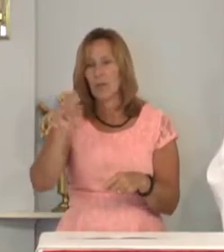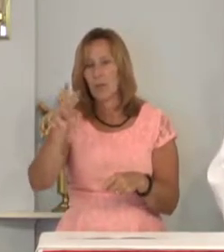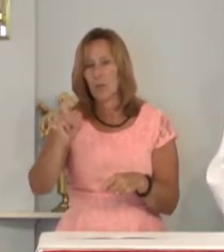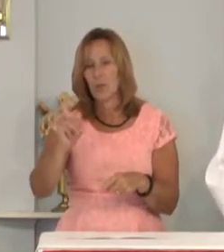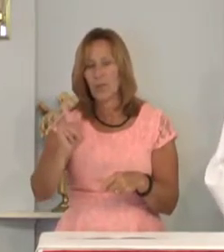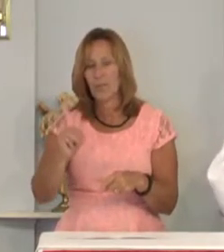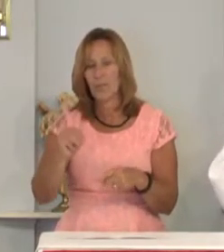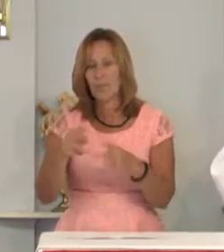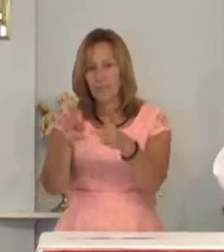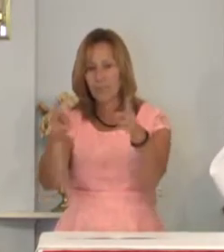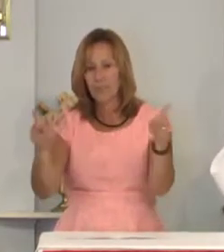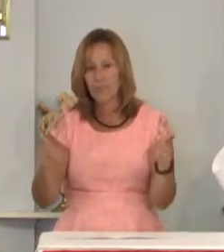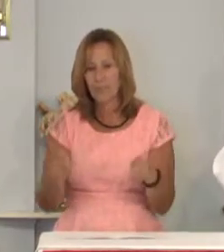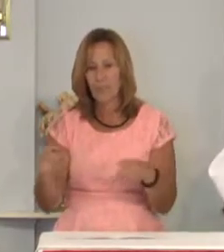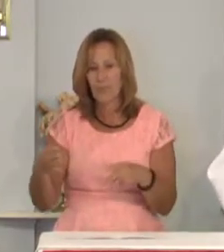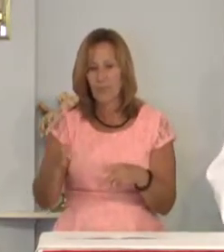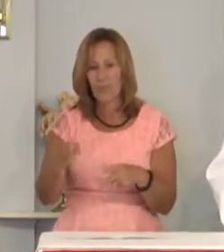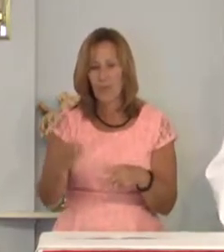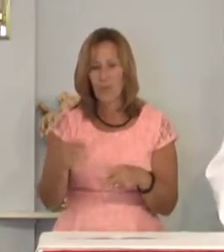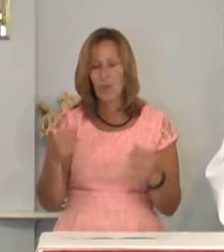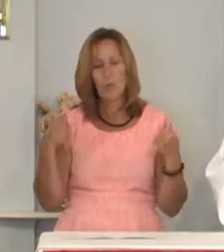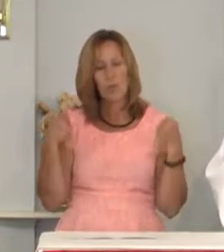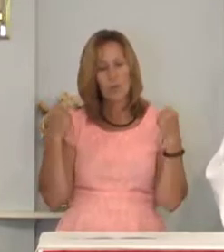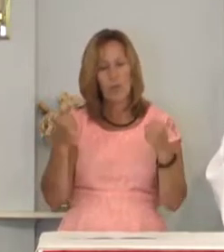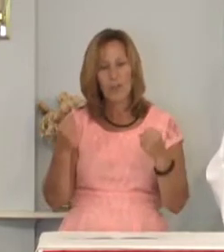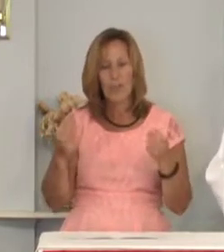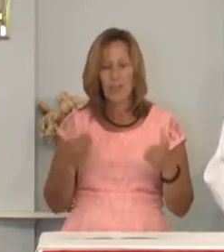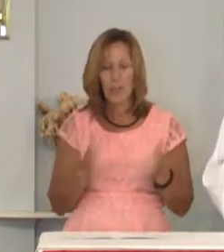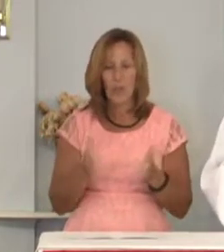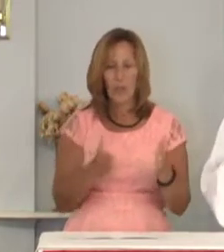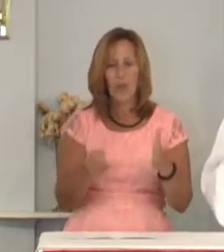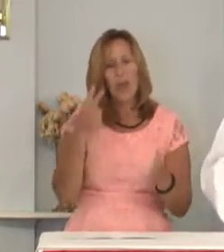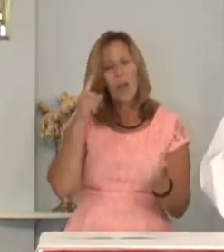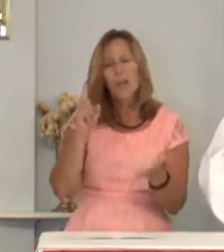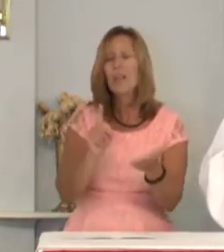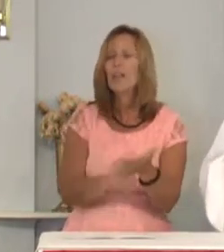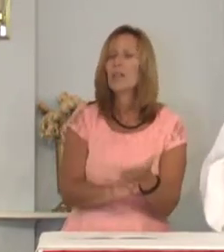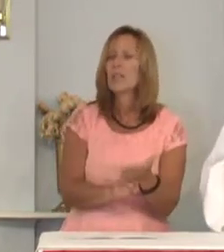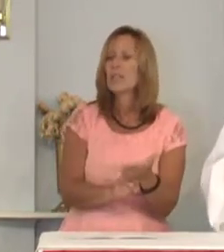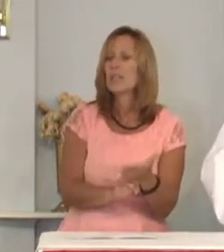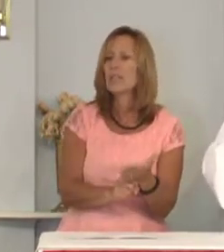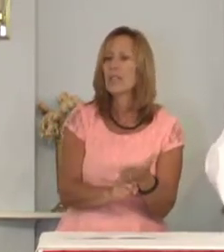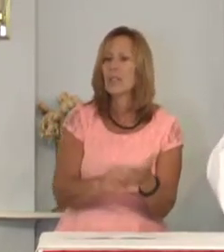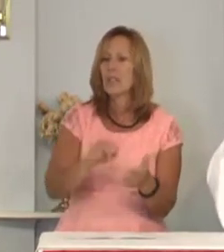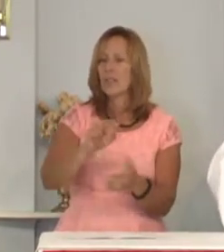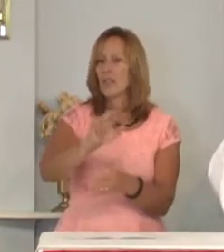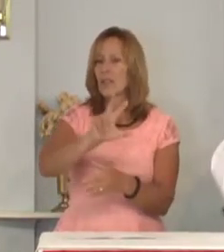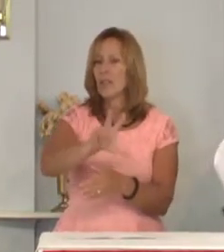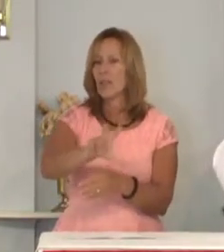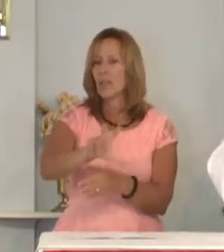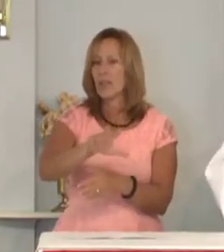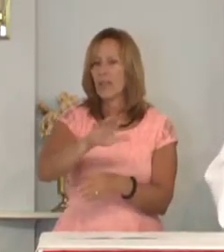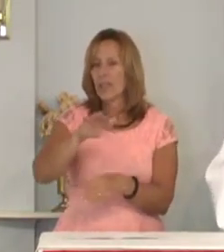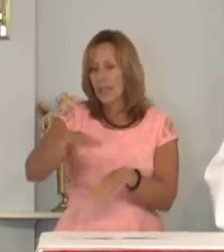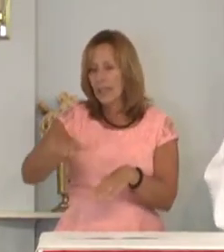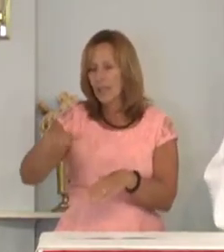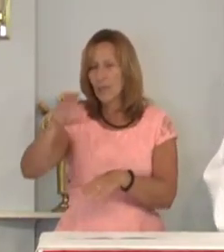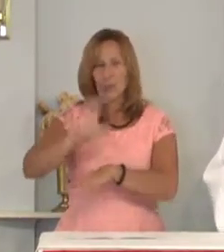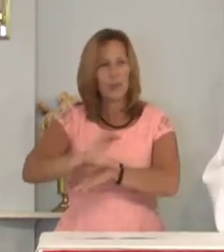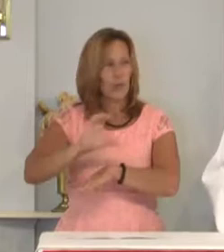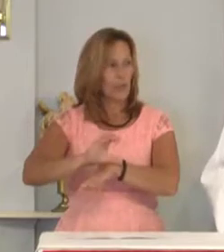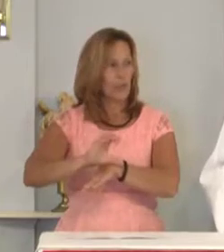And as we drove down this one road, I noticed three little churches, churches,